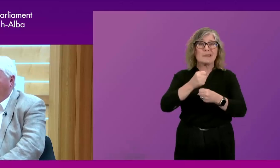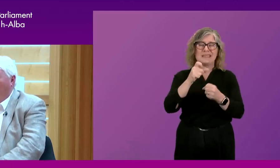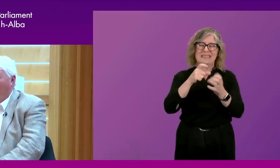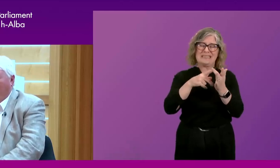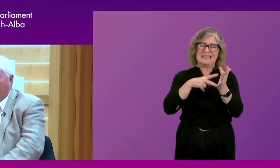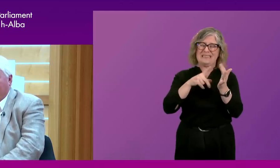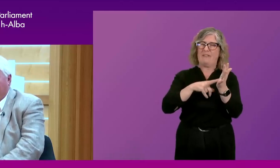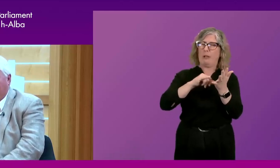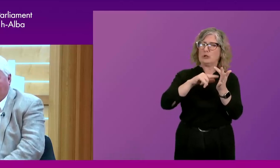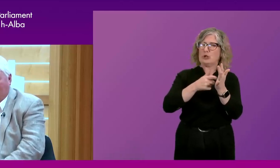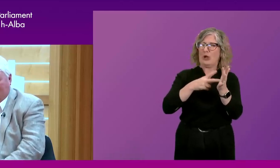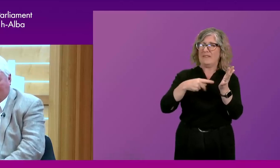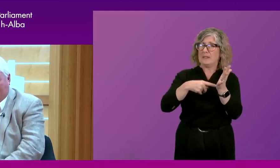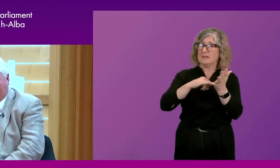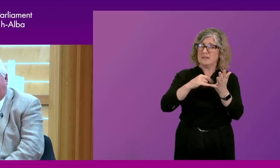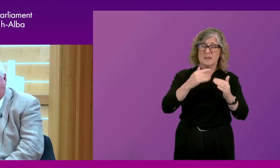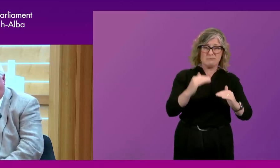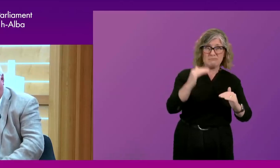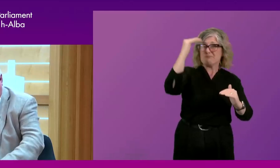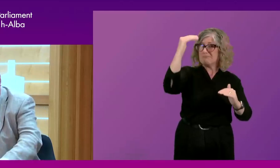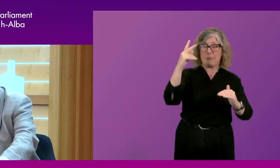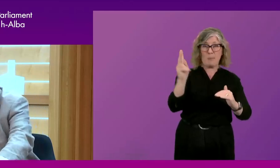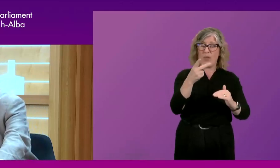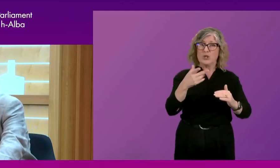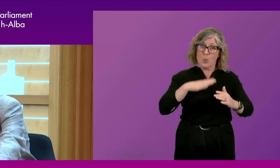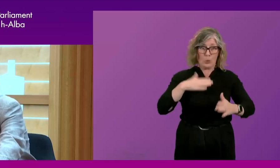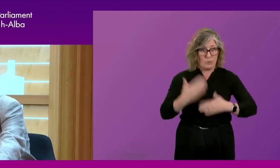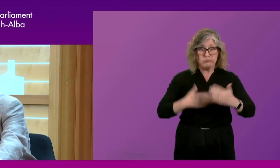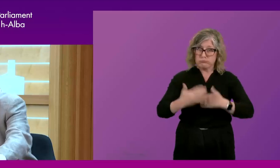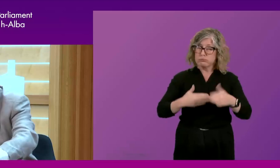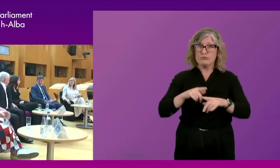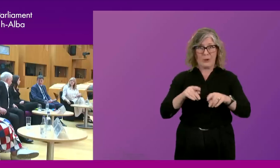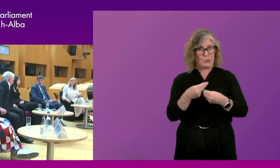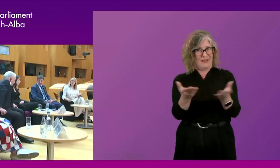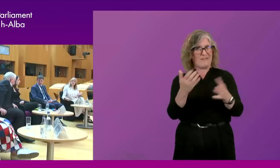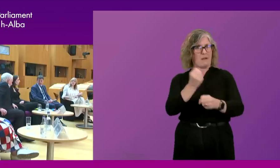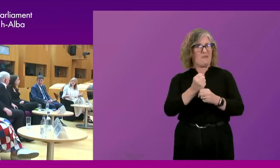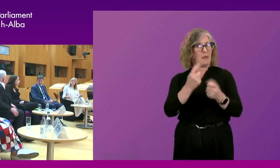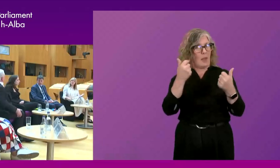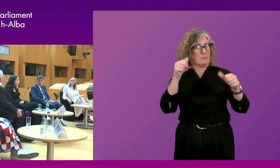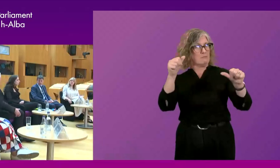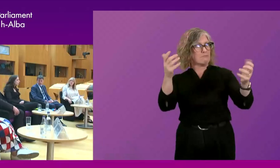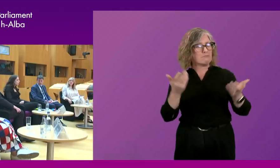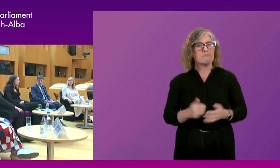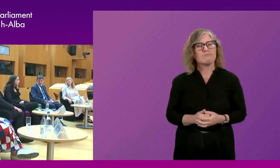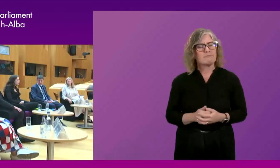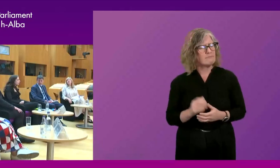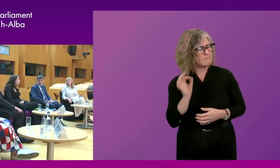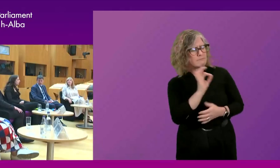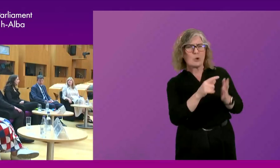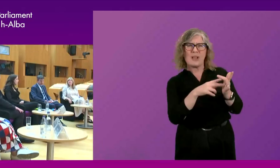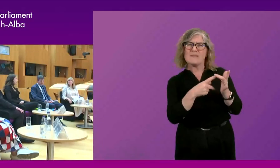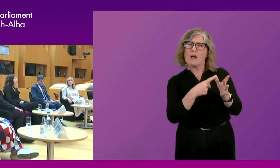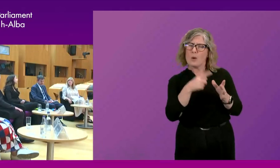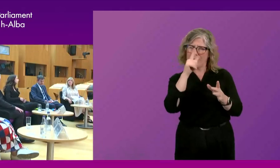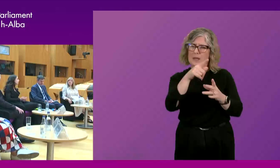a, a form of governance that, that works. Thank you very much. And Olivia, how do you think devolution needs to evolve? Well,